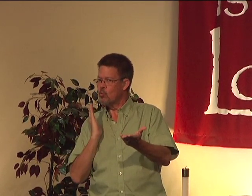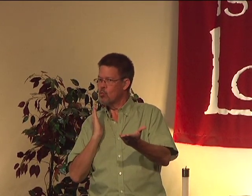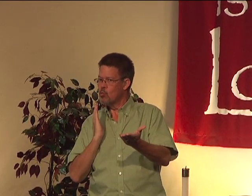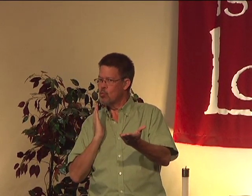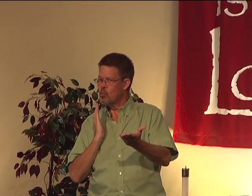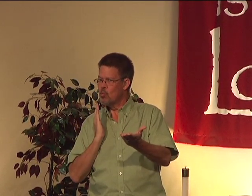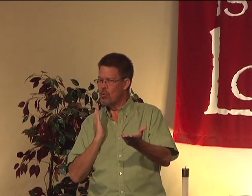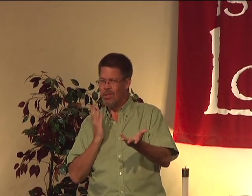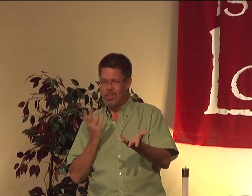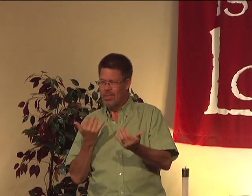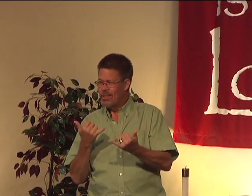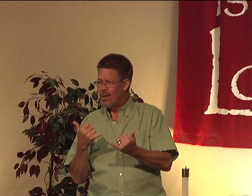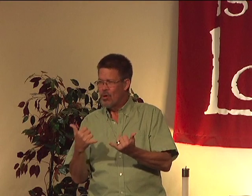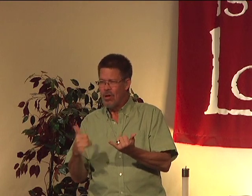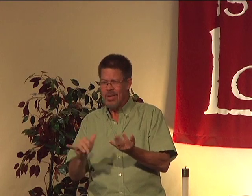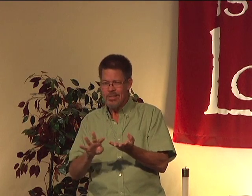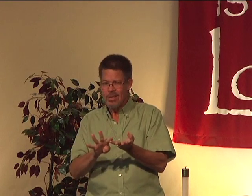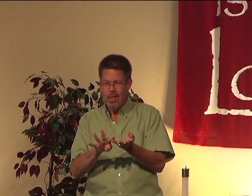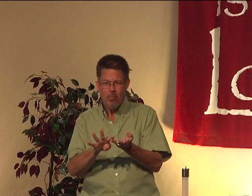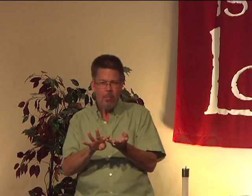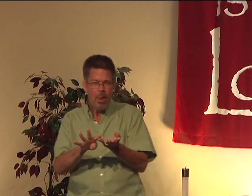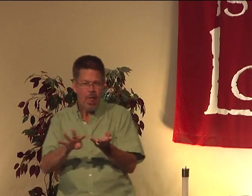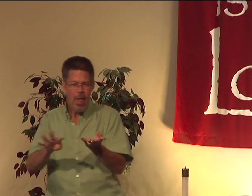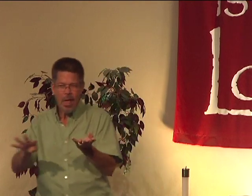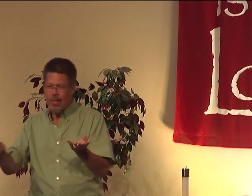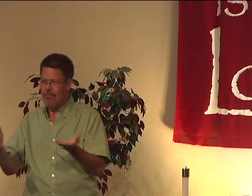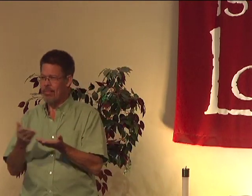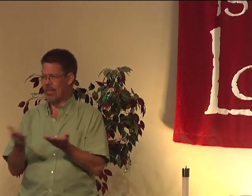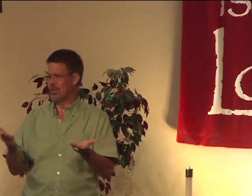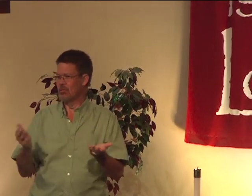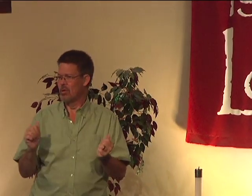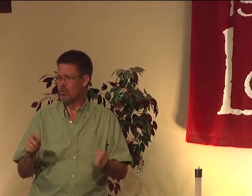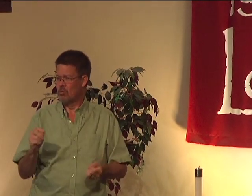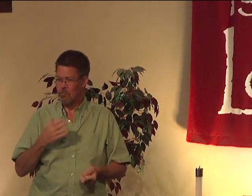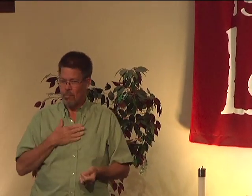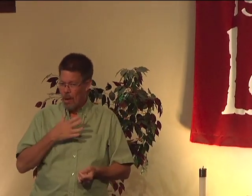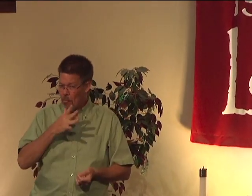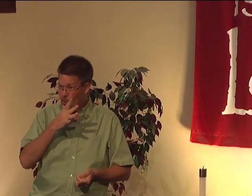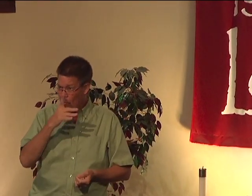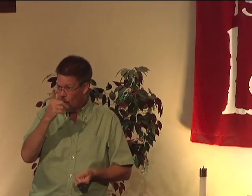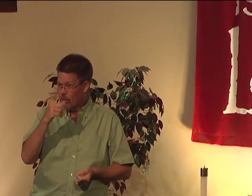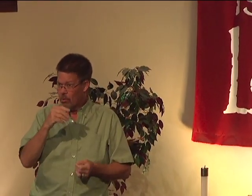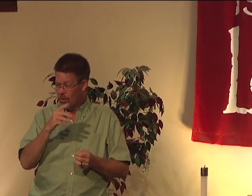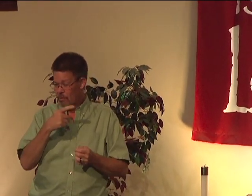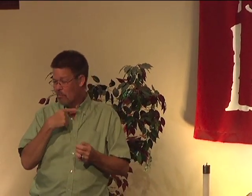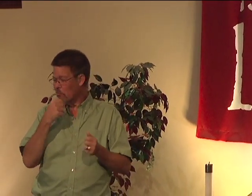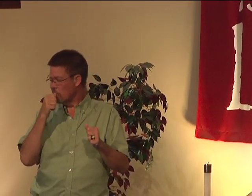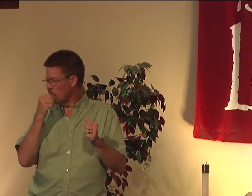can't serve like you used to anymore, there are still countless things that you can do. My mother,